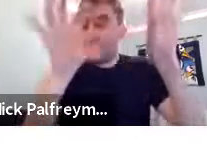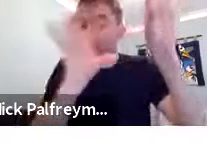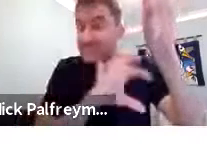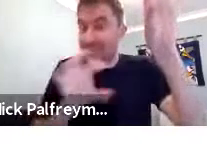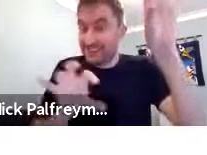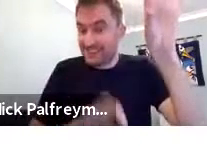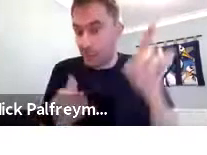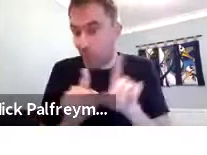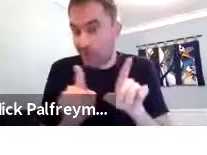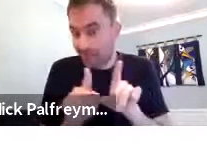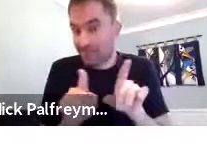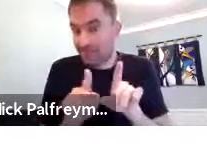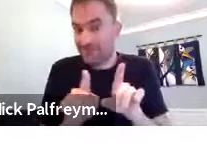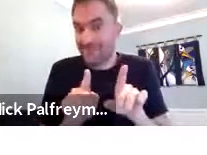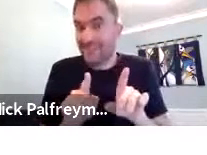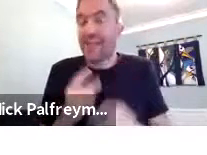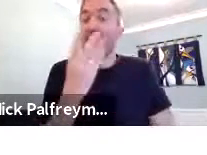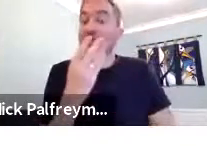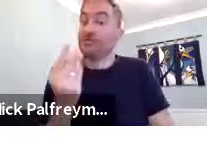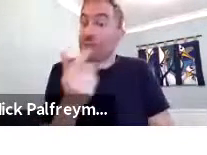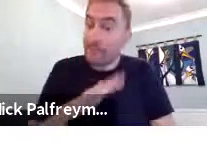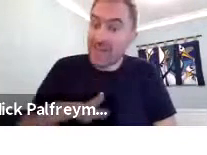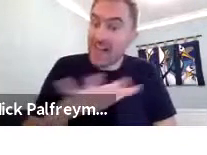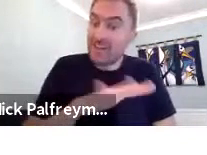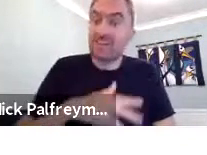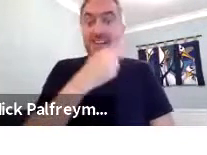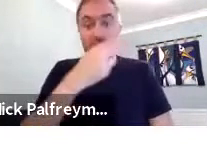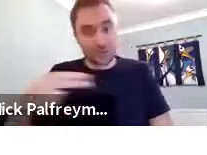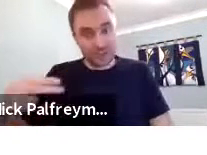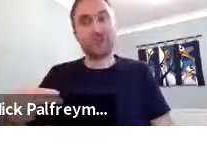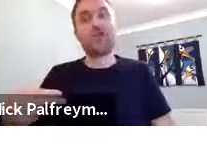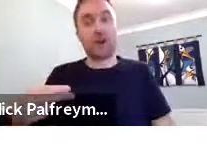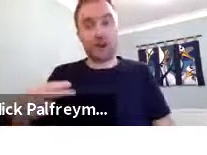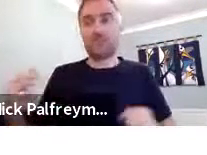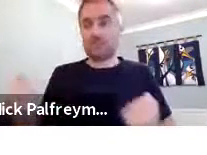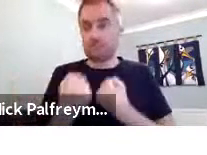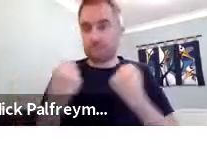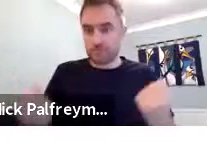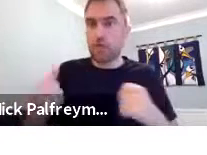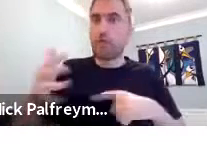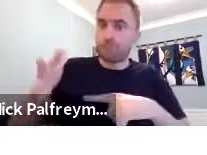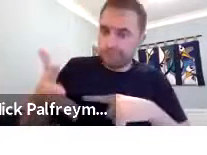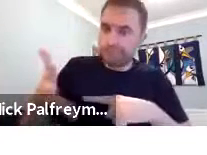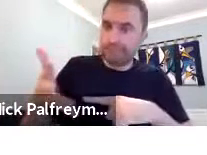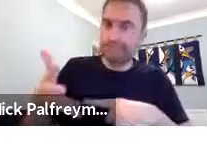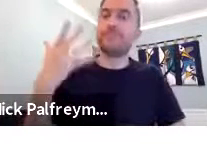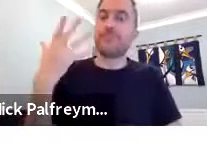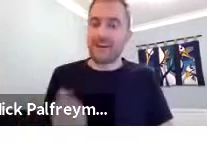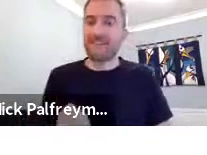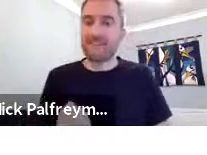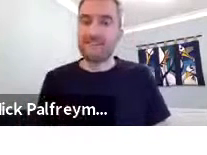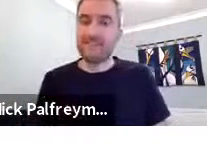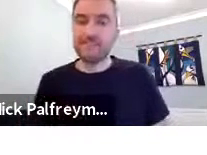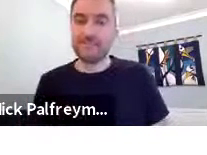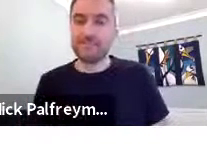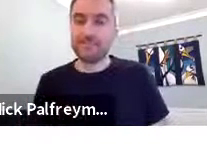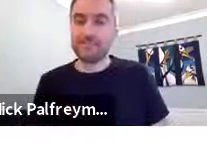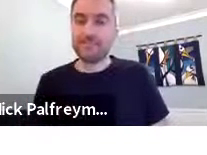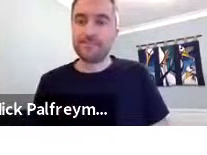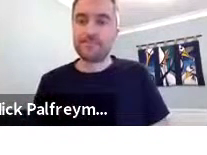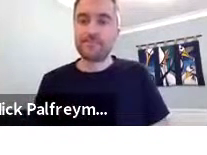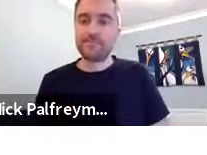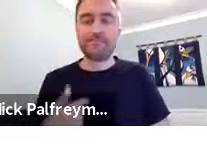And possibly in other locations as well, in other countries. And in some areas of Indonesia, it's very strong,